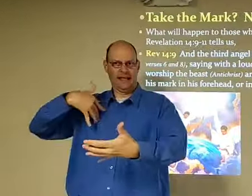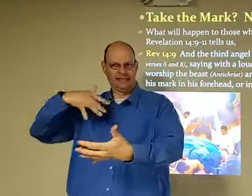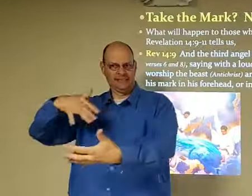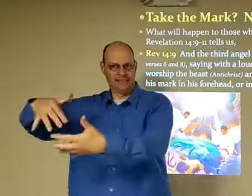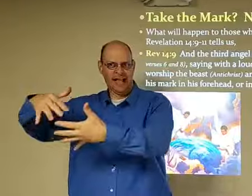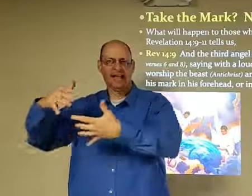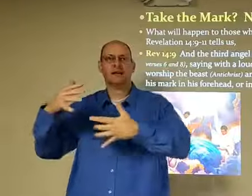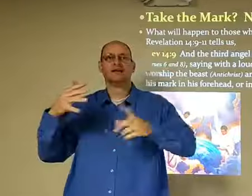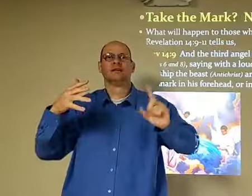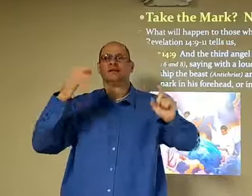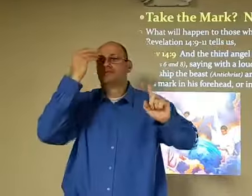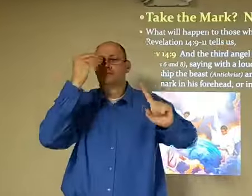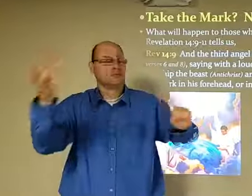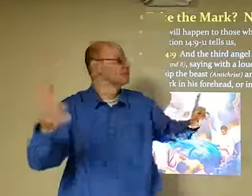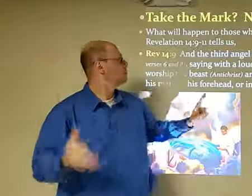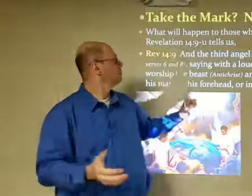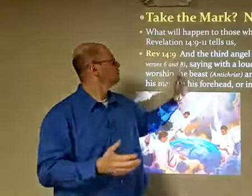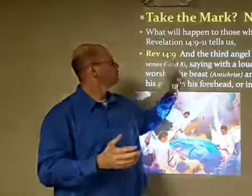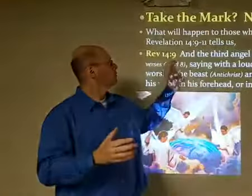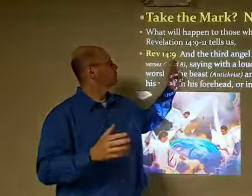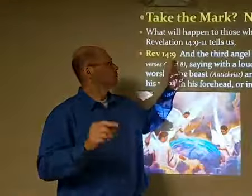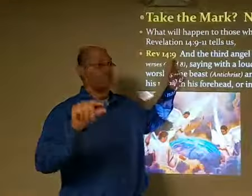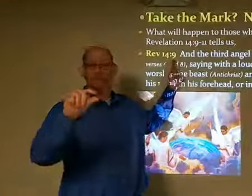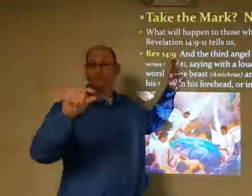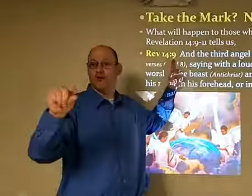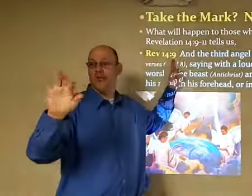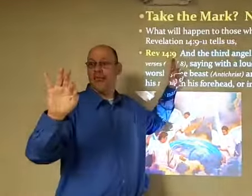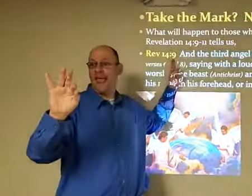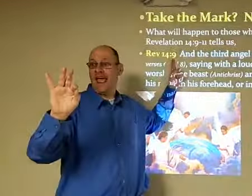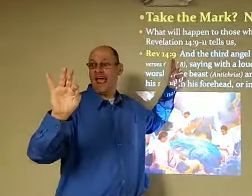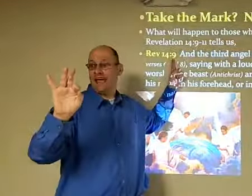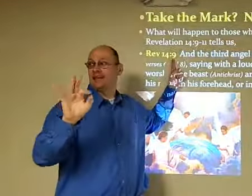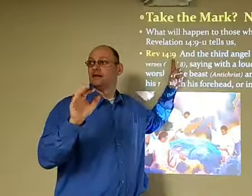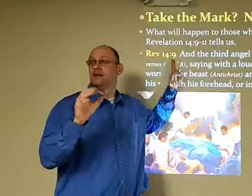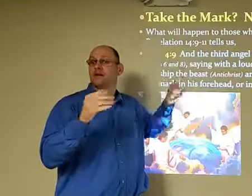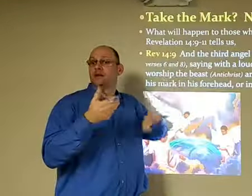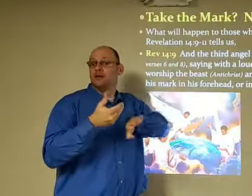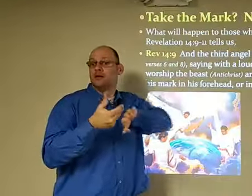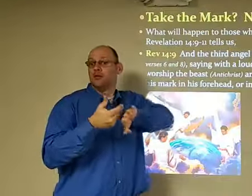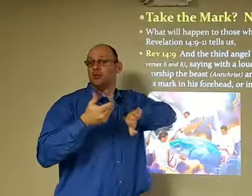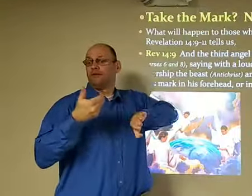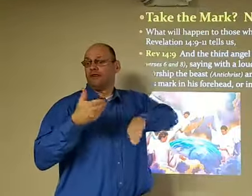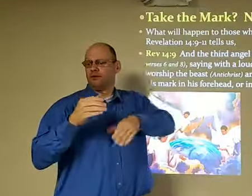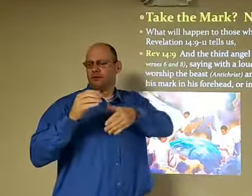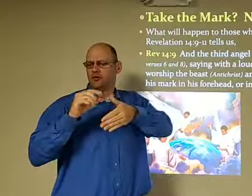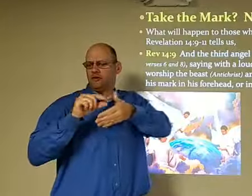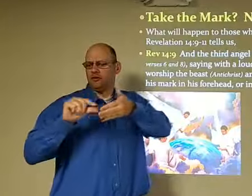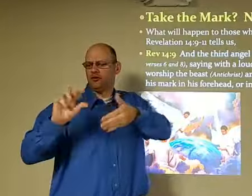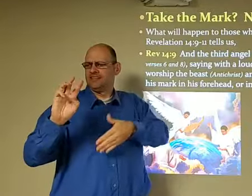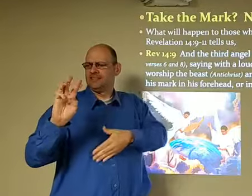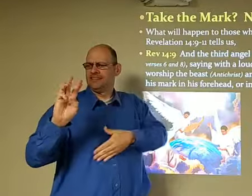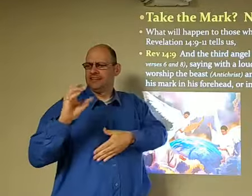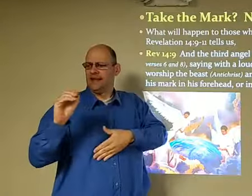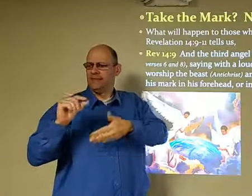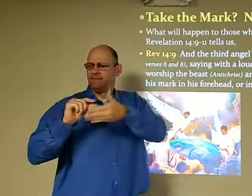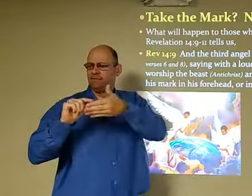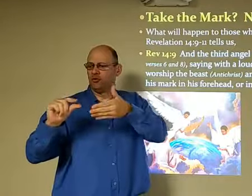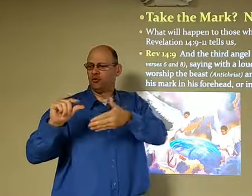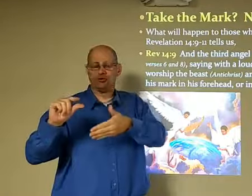So, I've been studying chapter 14, I just want to share with you a point. On verse 9, and the previous scriptures, I think it's verses